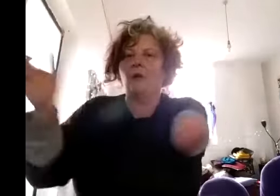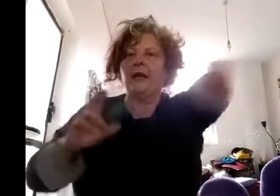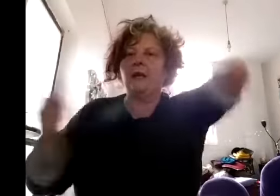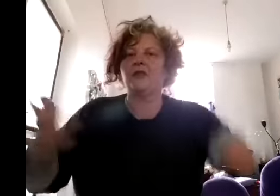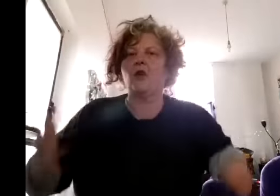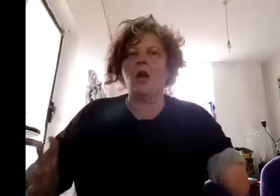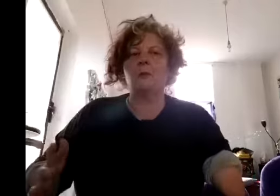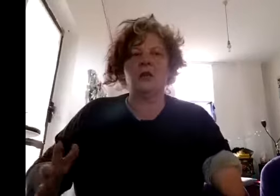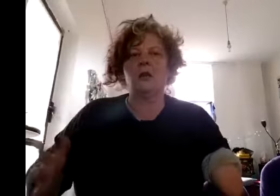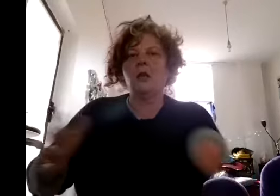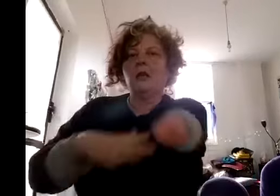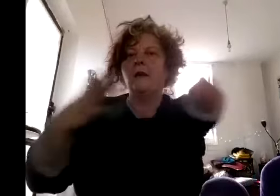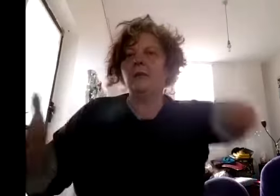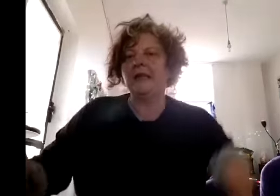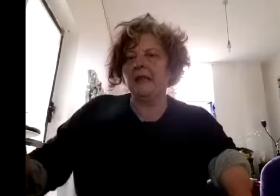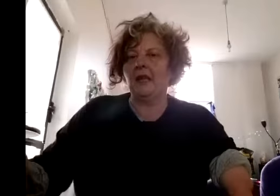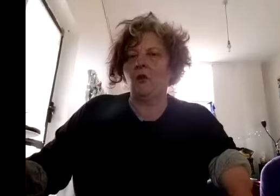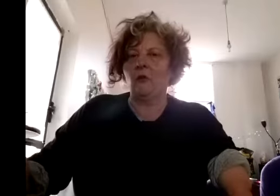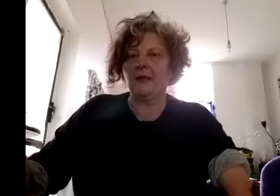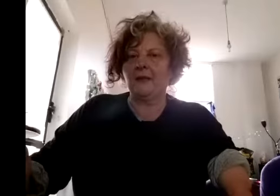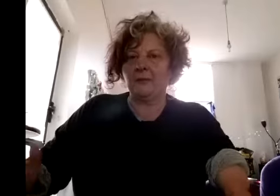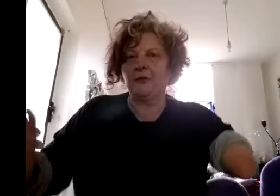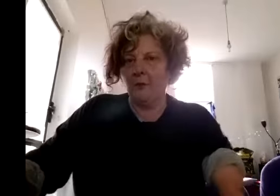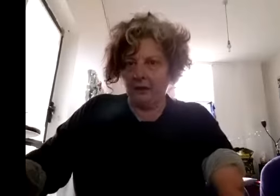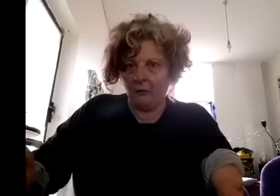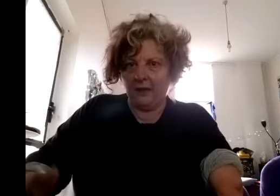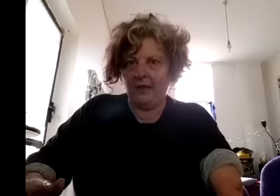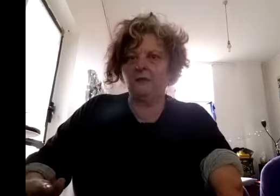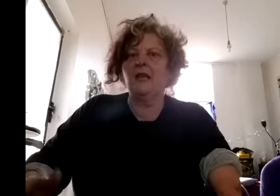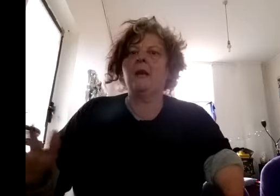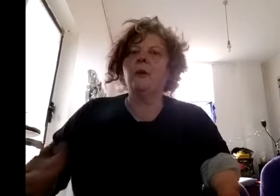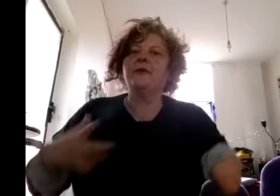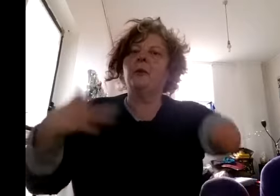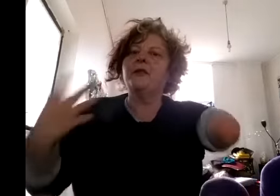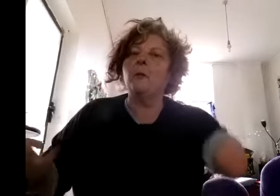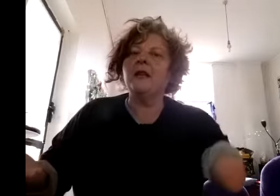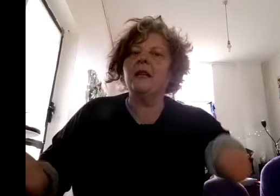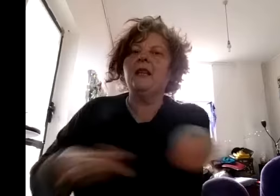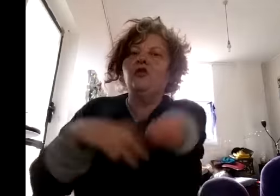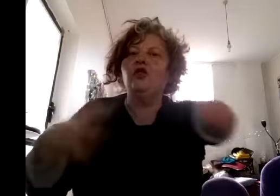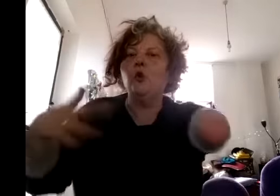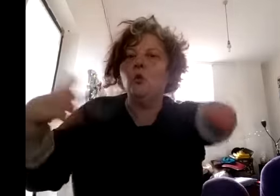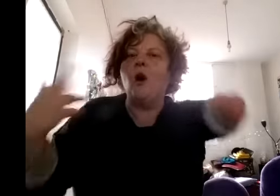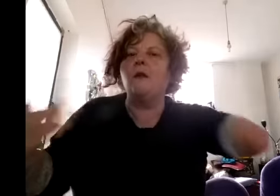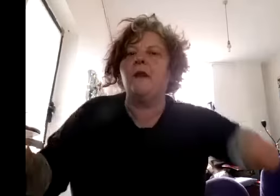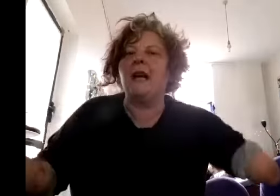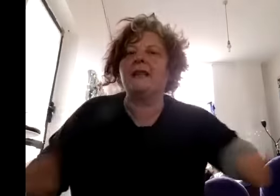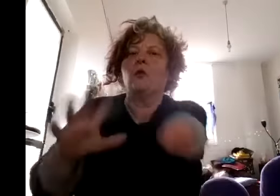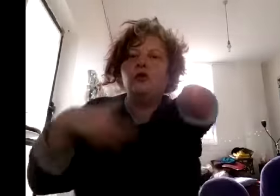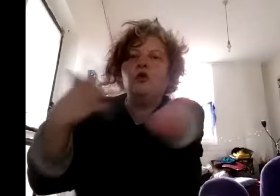at any one time so in the beginning our audience was predominantly queer and predominantly knew of us or knew